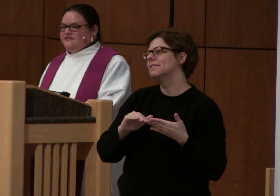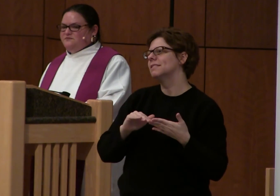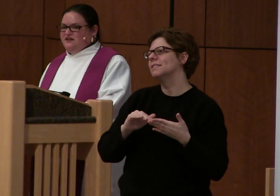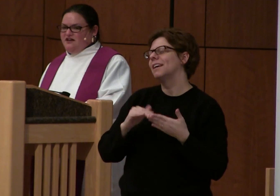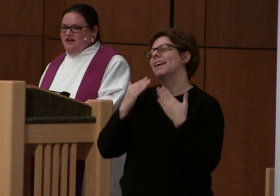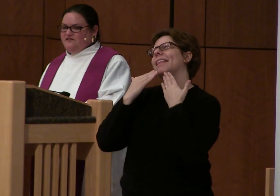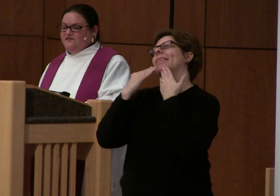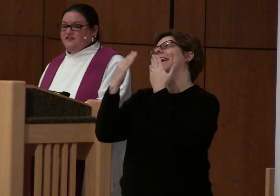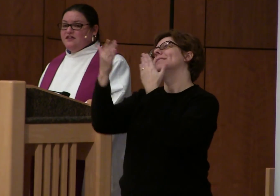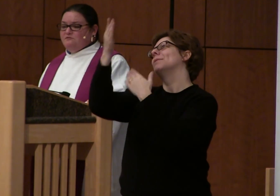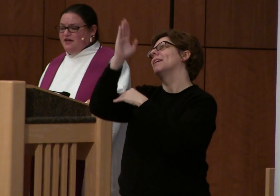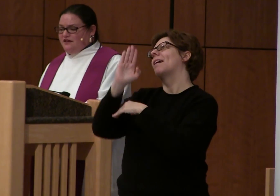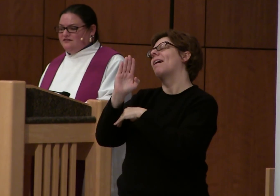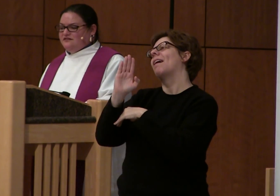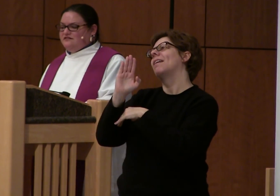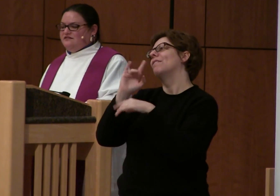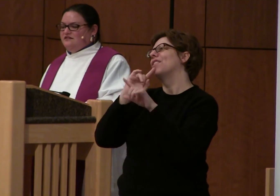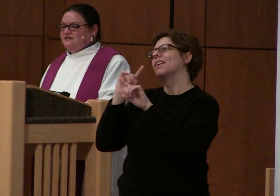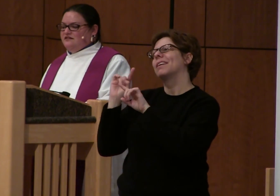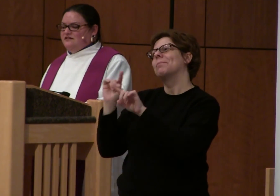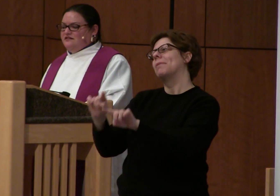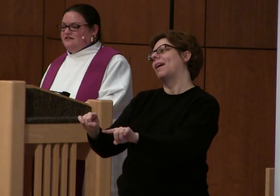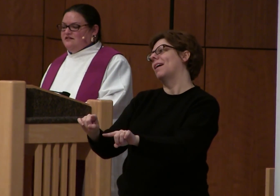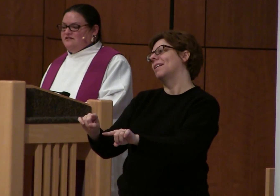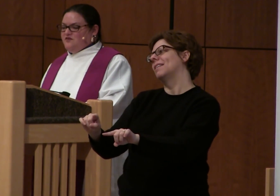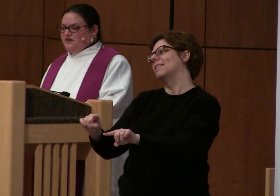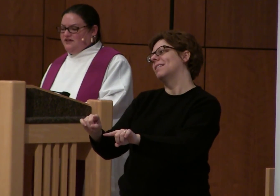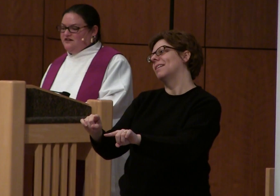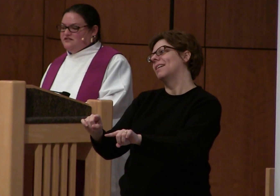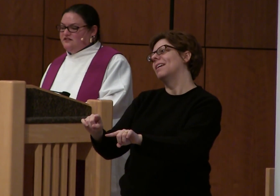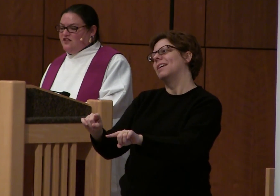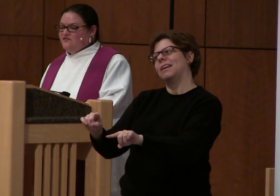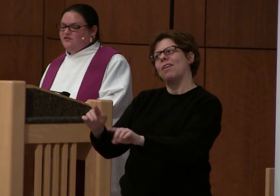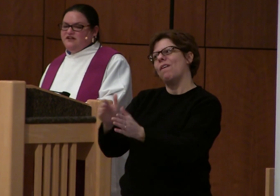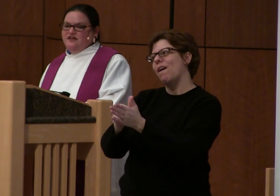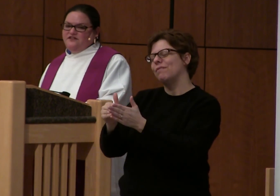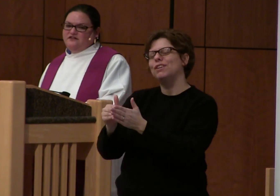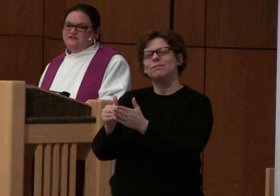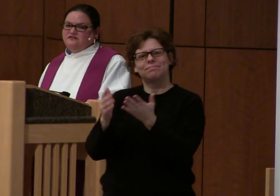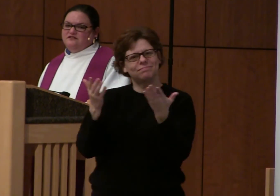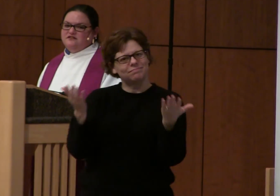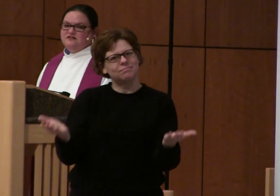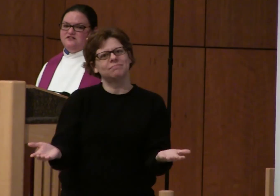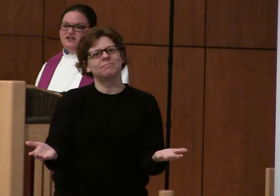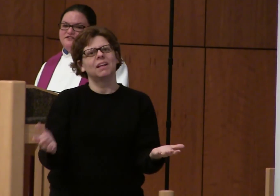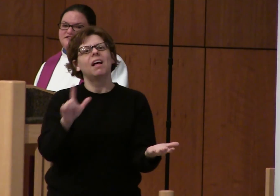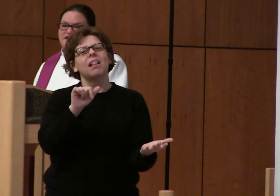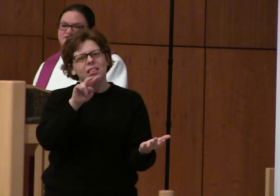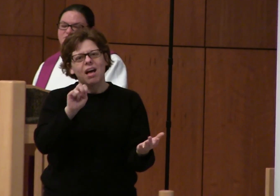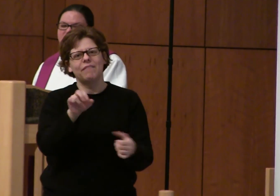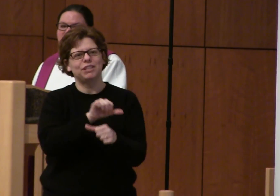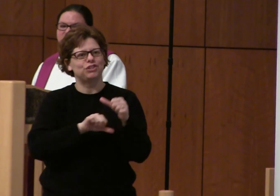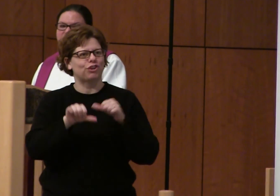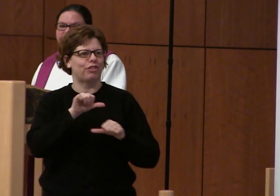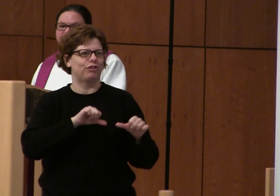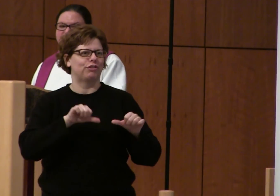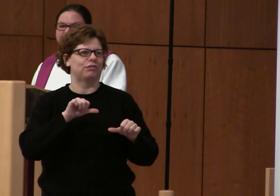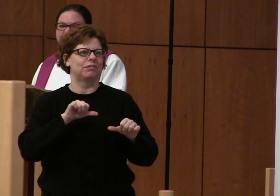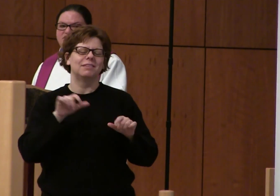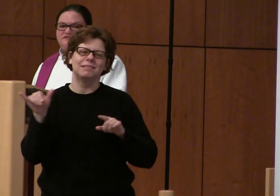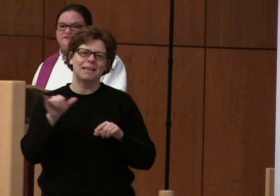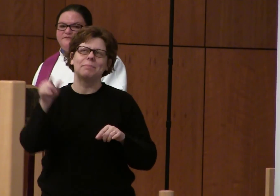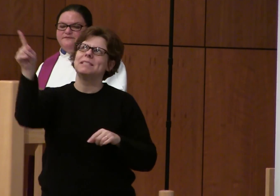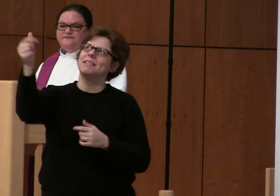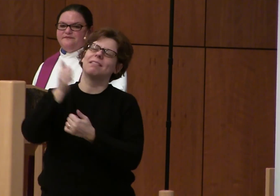And thanks be to God for the command that we hear to love one another just as we have been